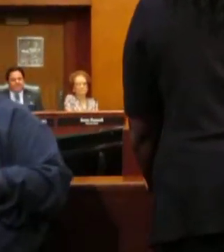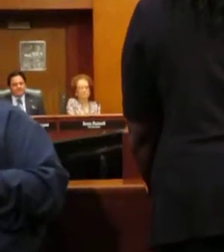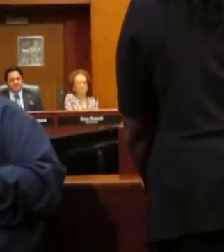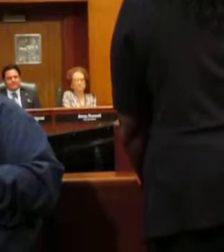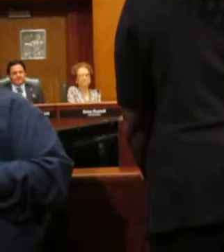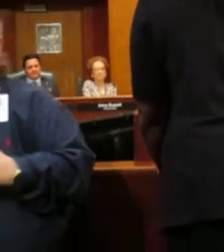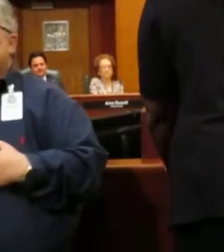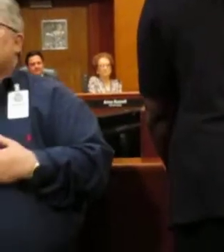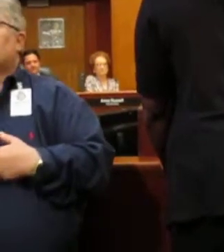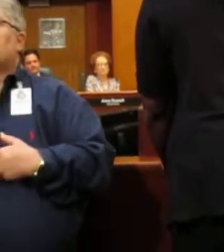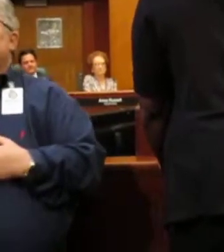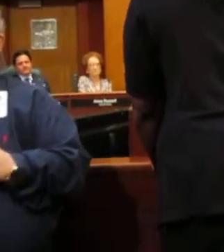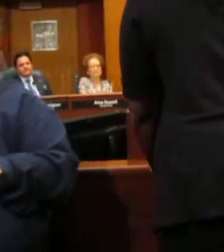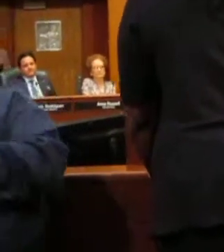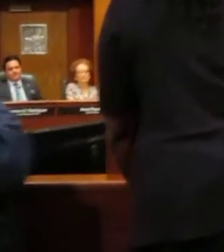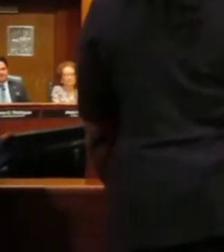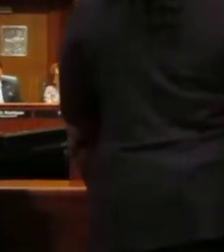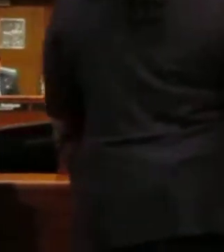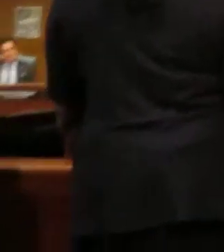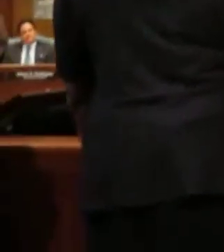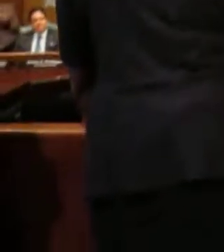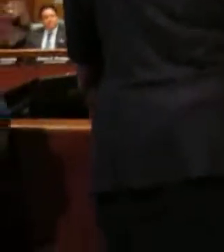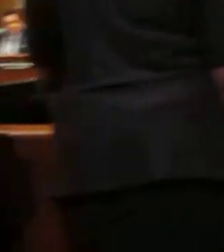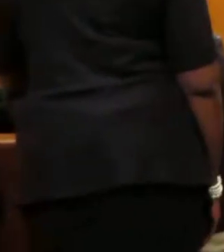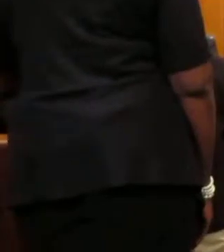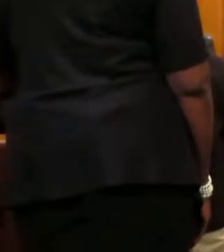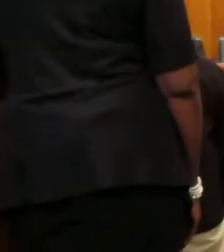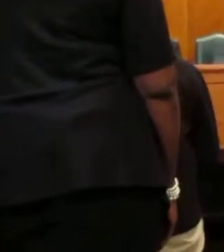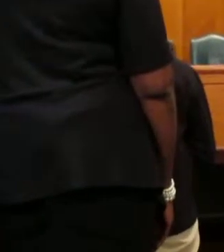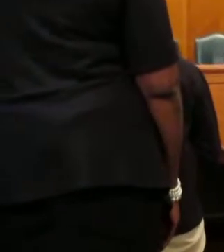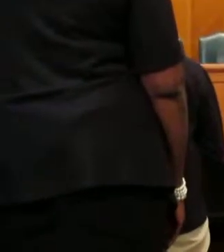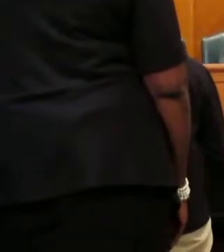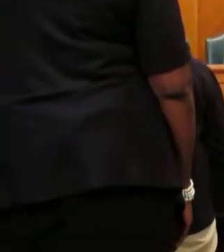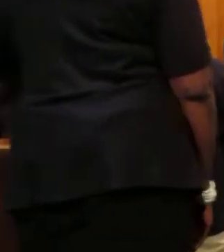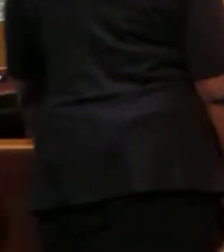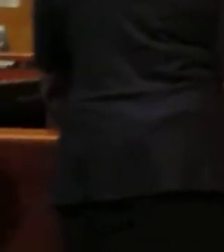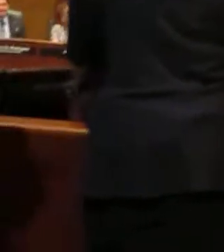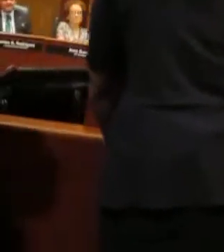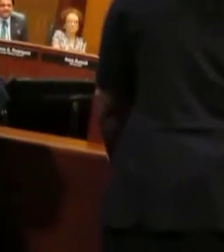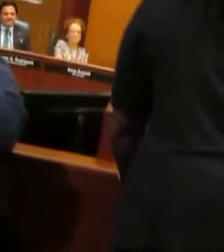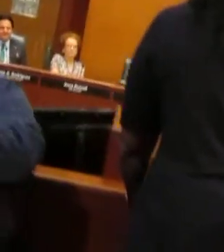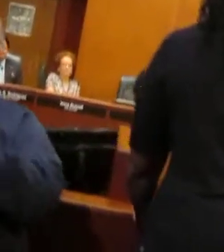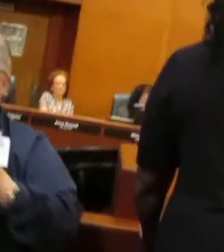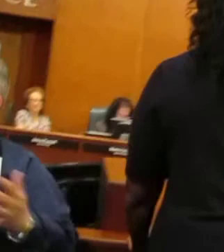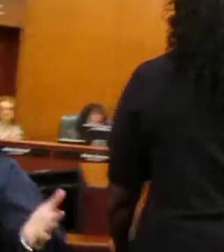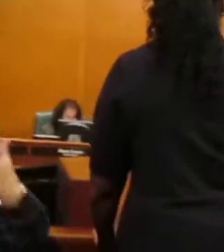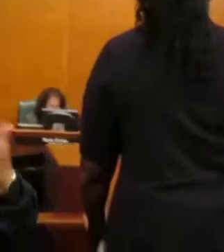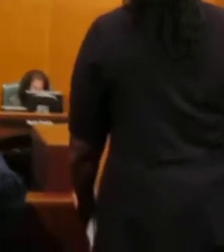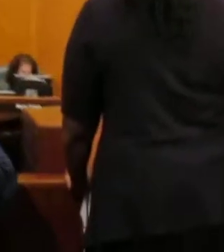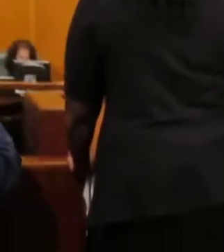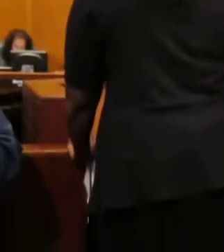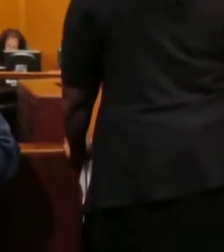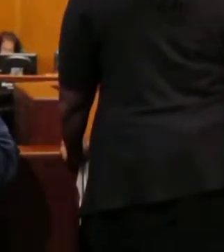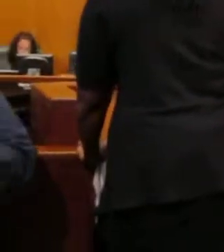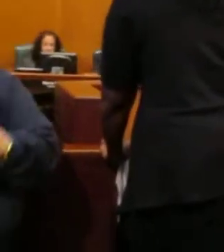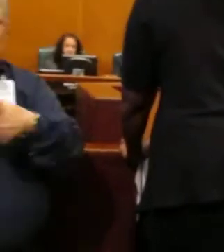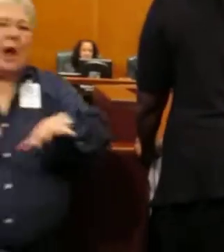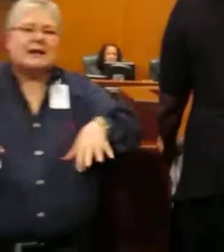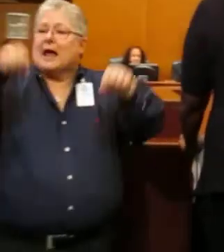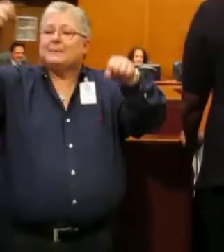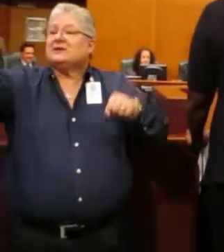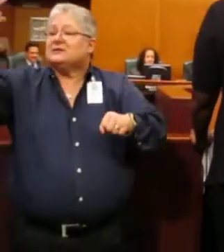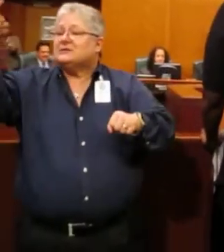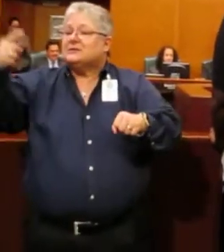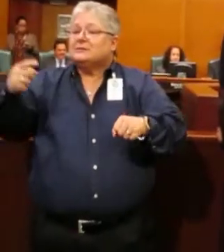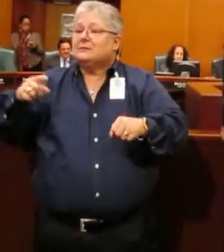family, and as I was an only child before, I was always campaigning for some type of sibling. Mom, go adopt somebody.